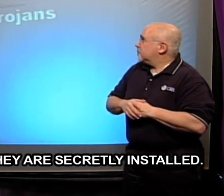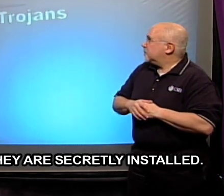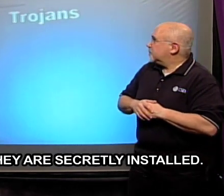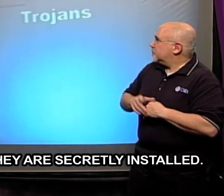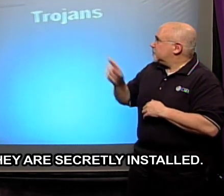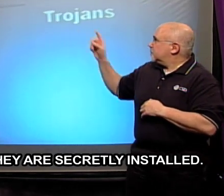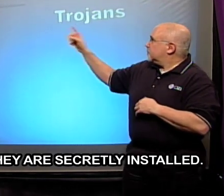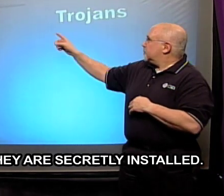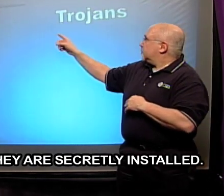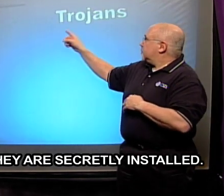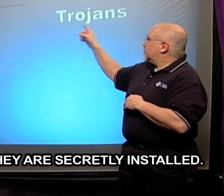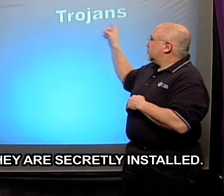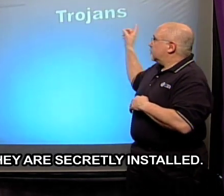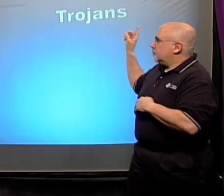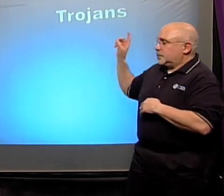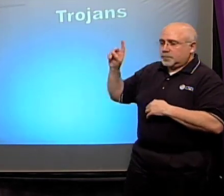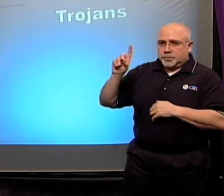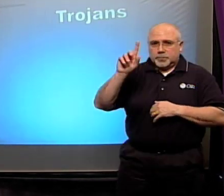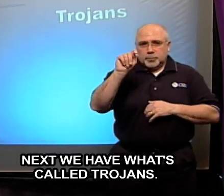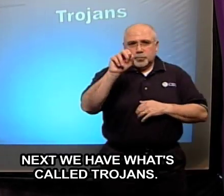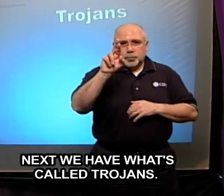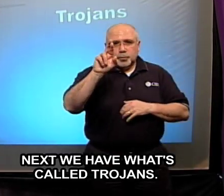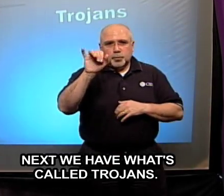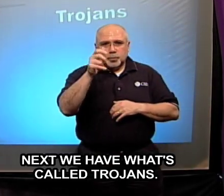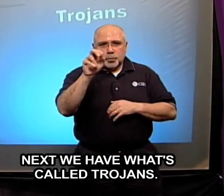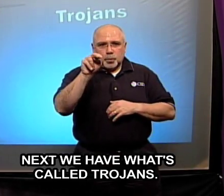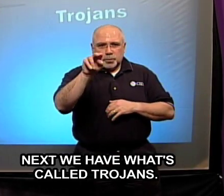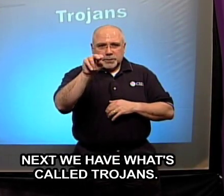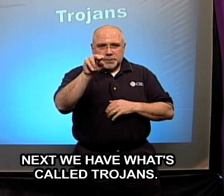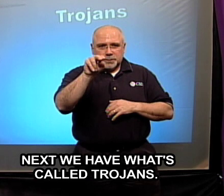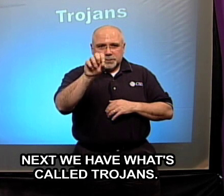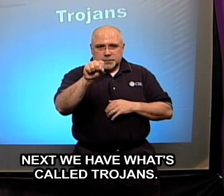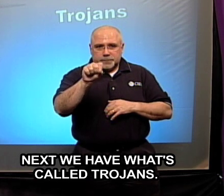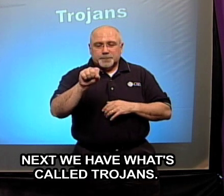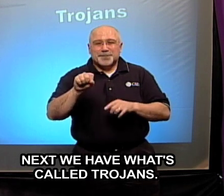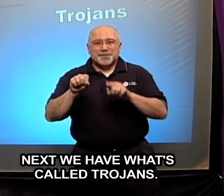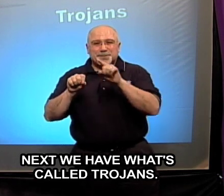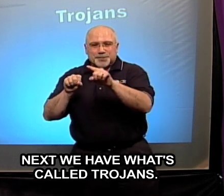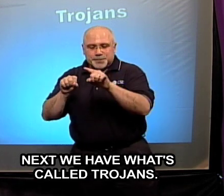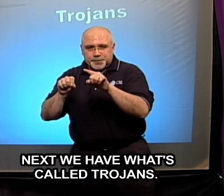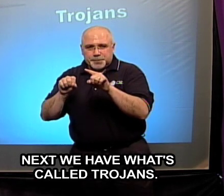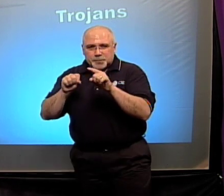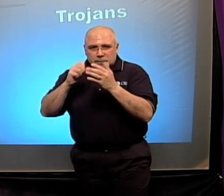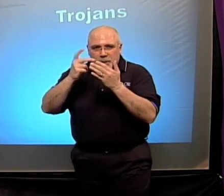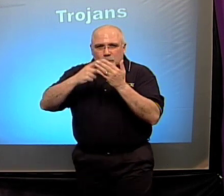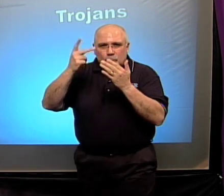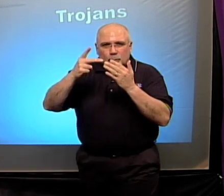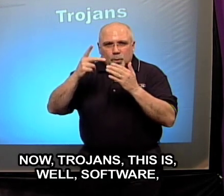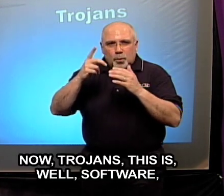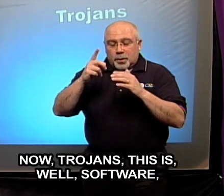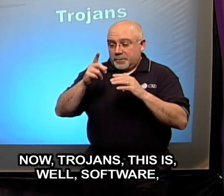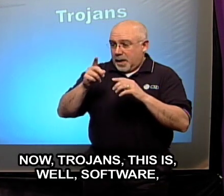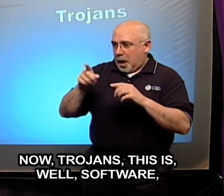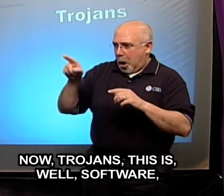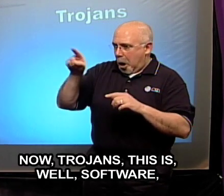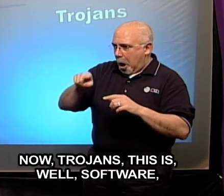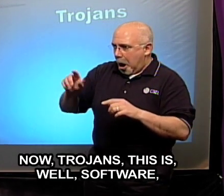secretly installed next we have what's called Trojans now Trojans this is